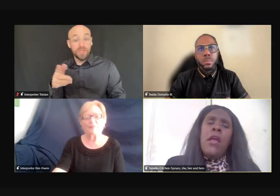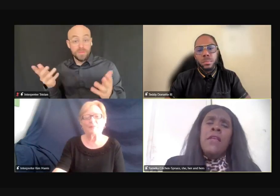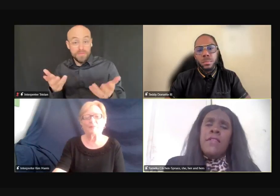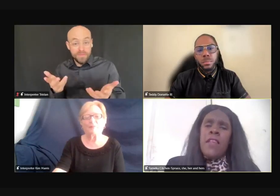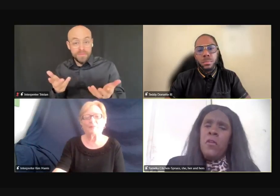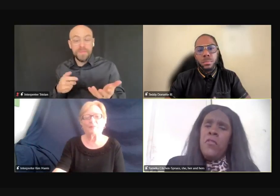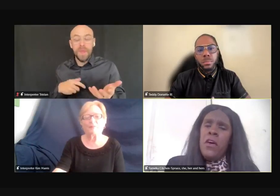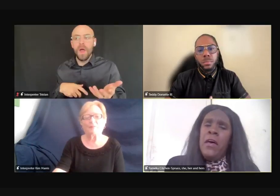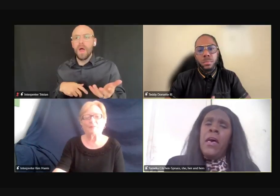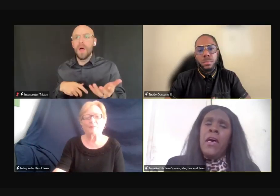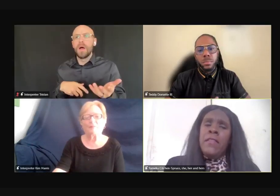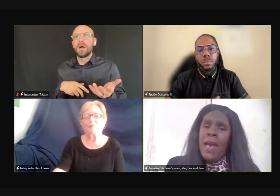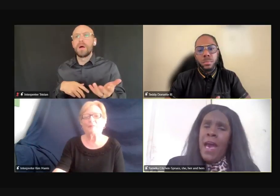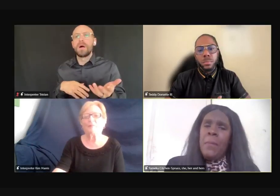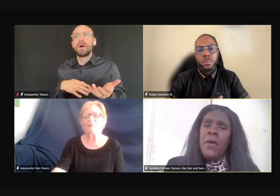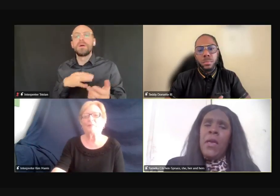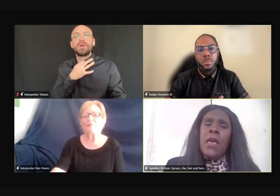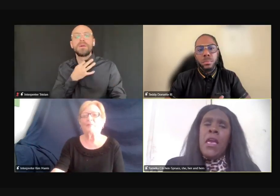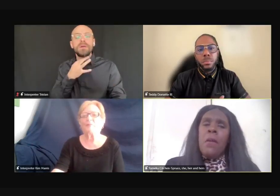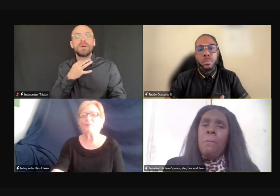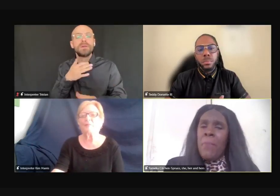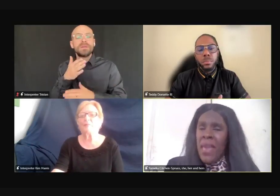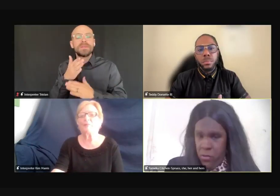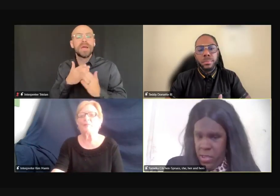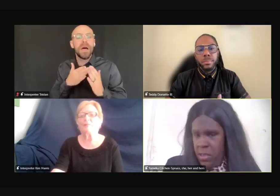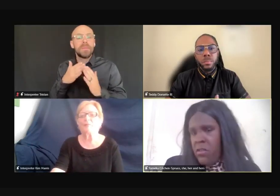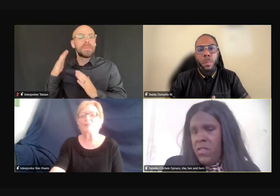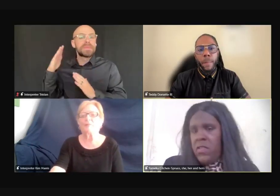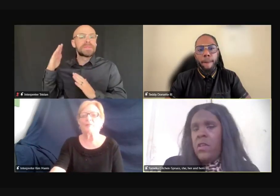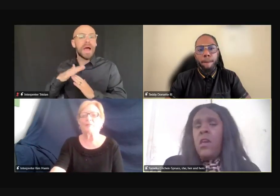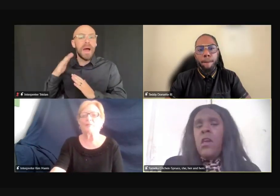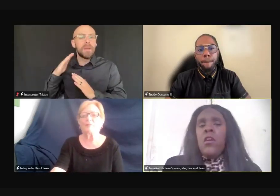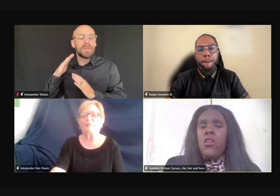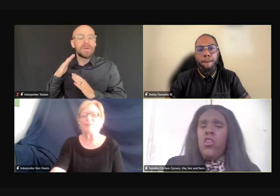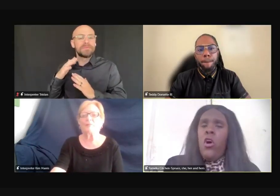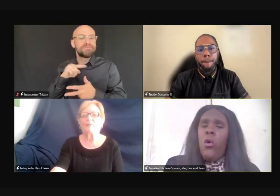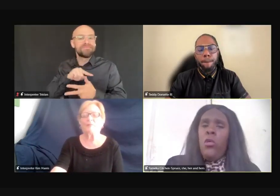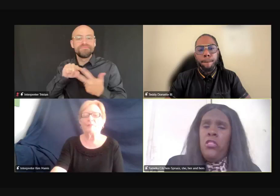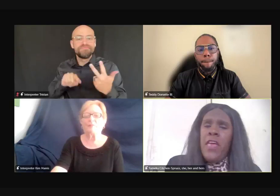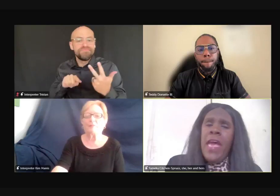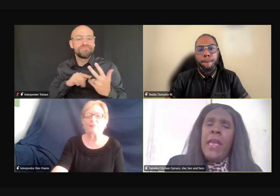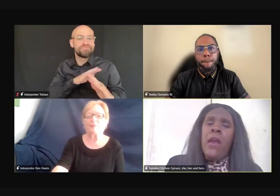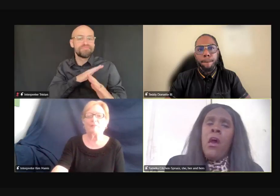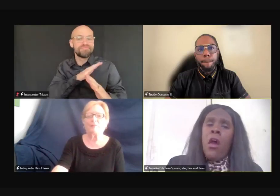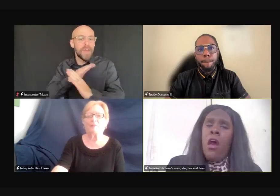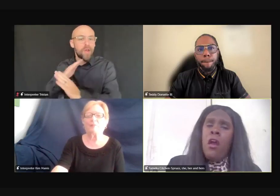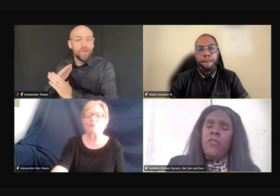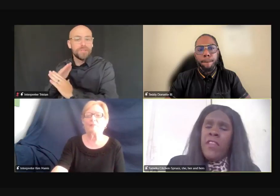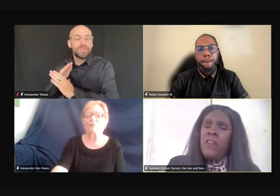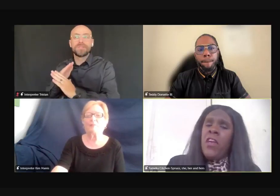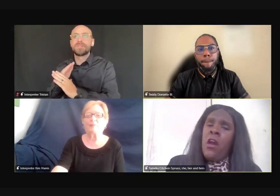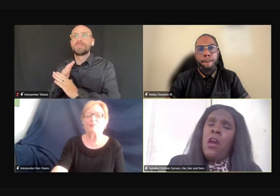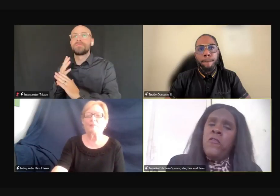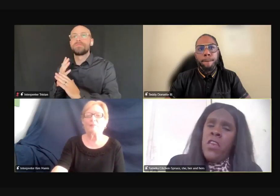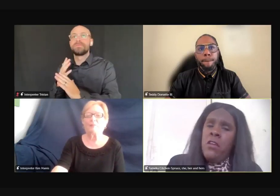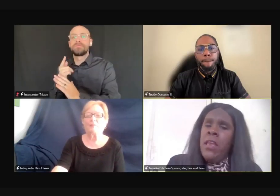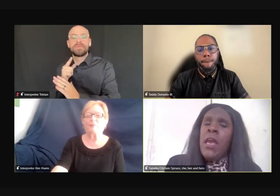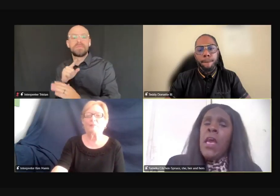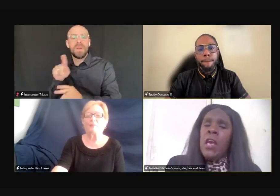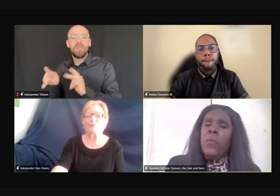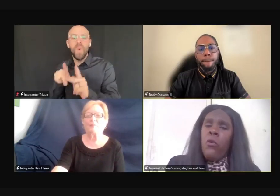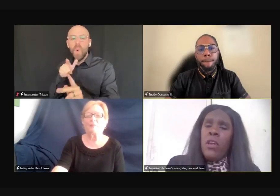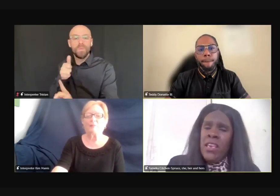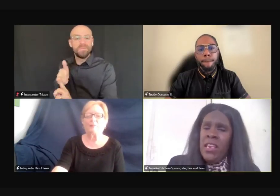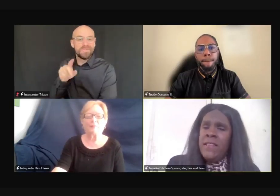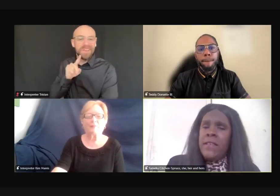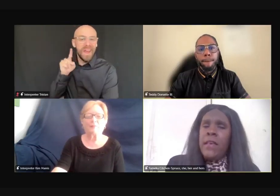are some of the top barriers, you know, that are definitely hard of hearing